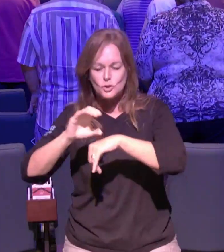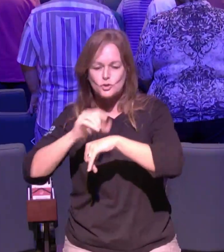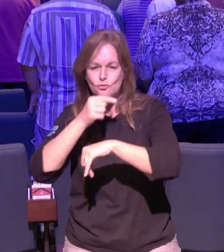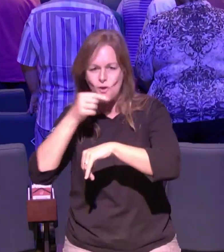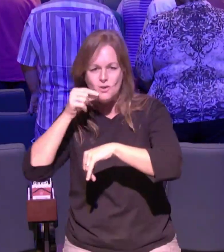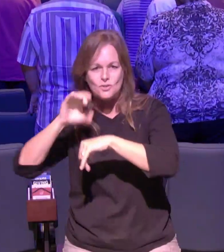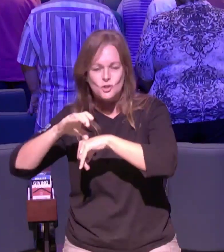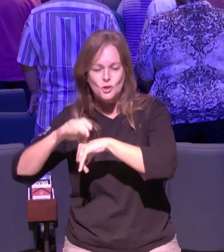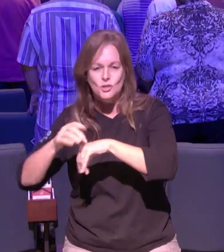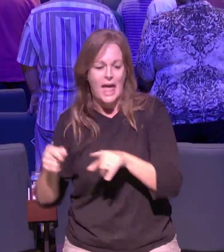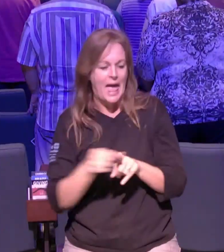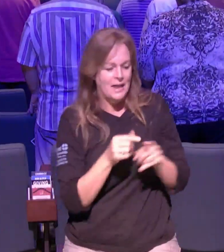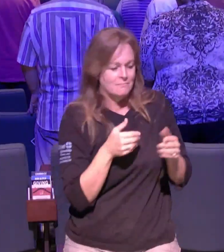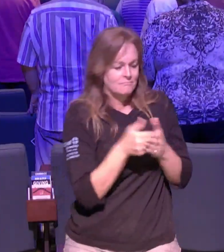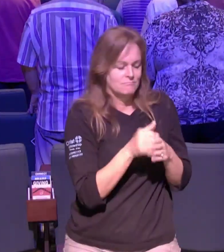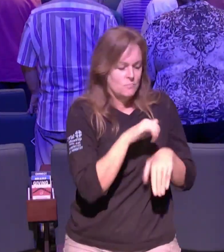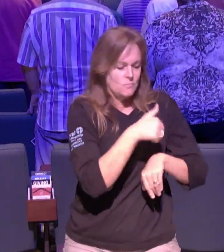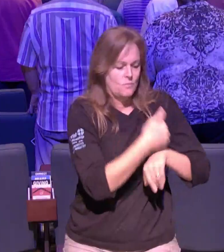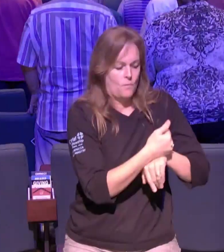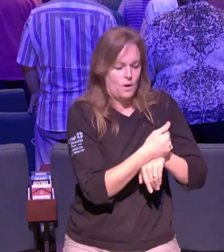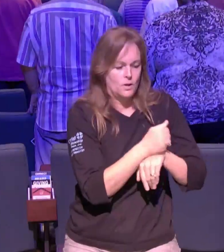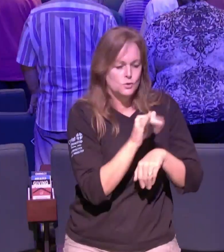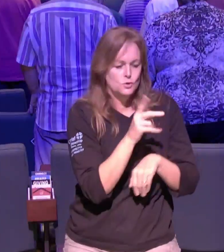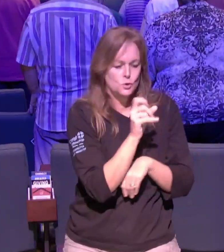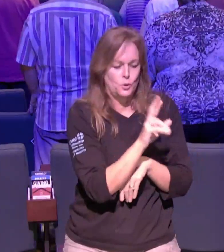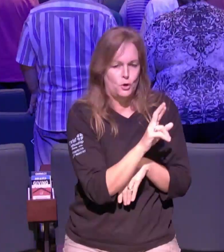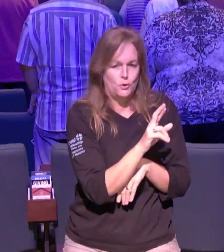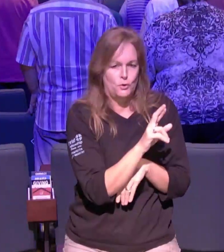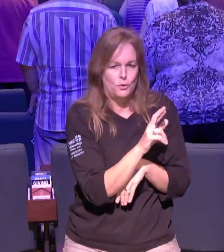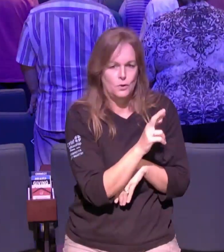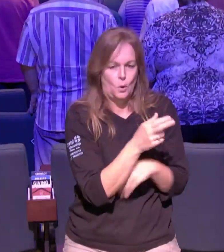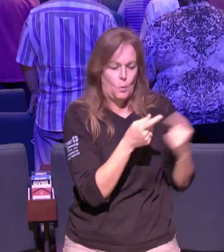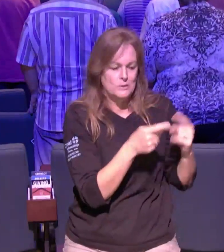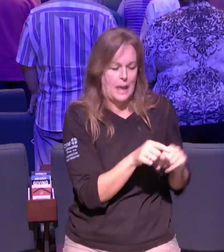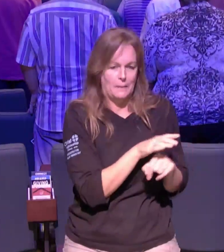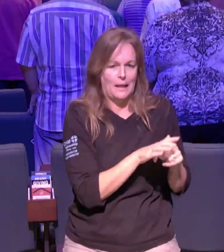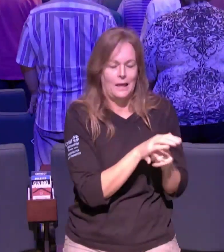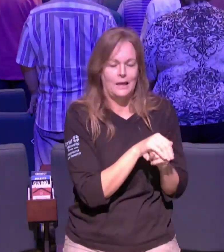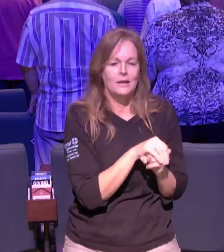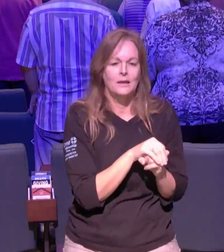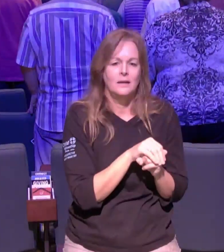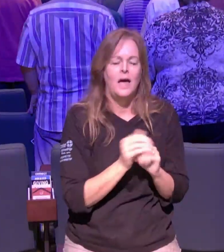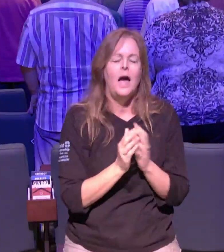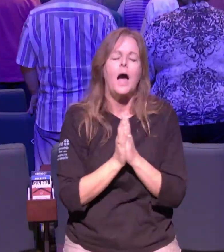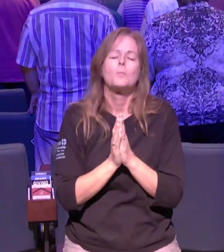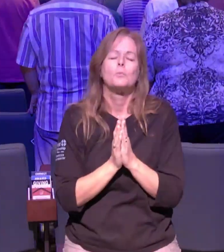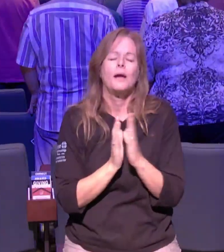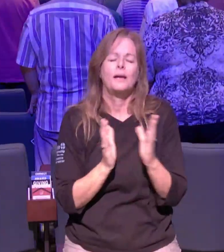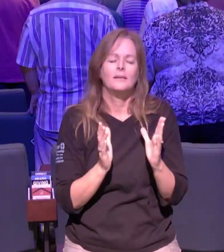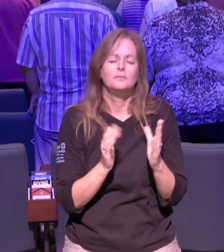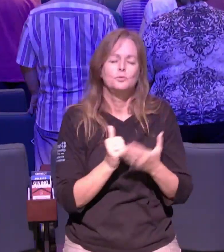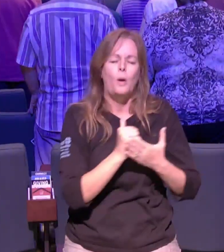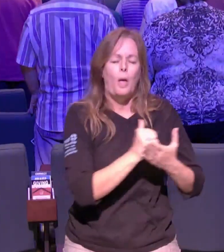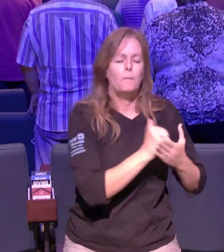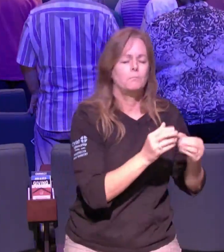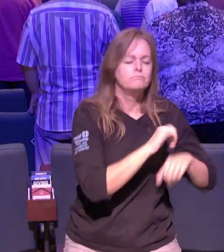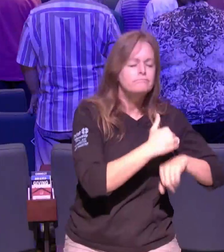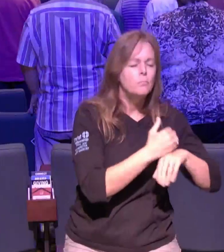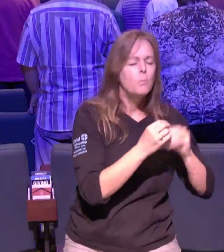you call them to be to be a part of your church and a part of what you're doing on the earth today i pray that we as a church god would not miss one thing that have for us